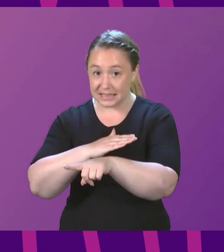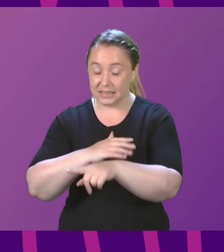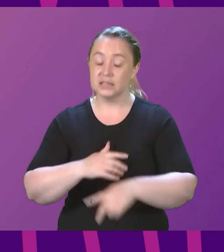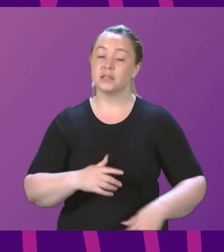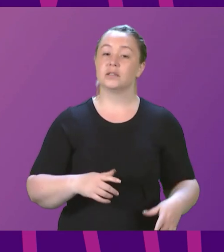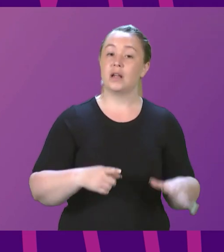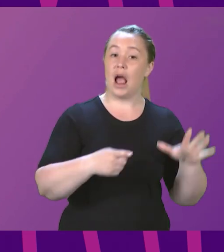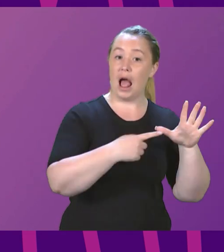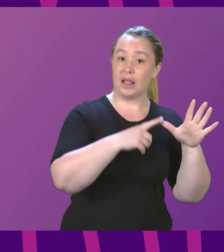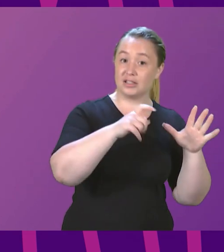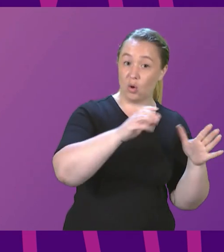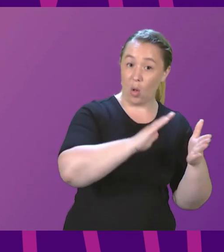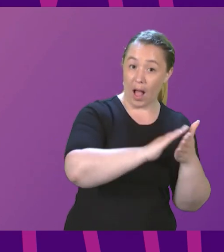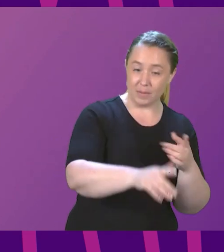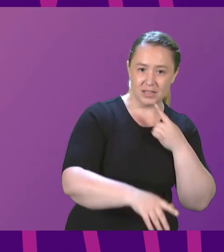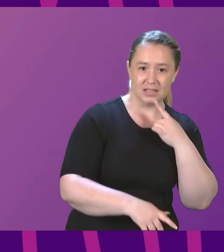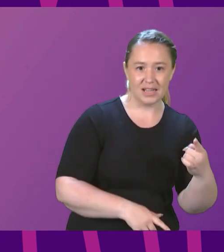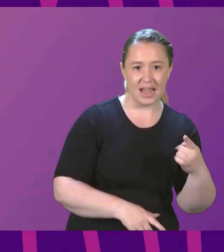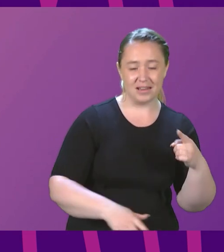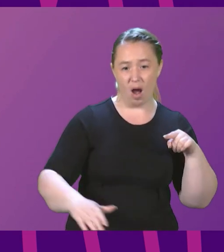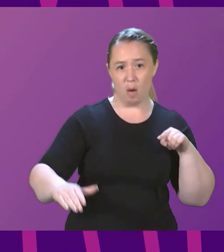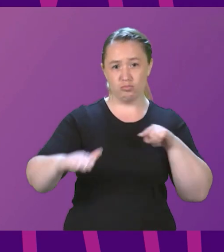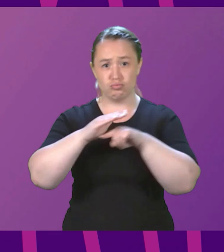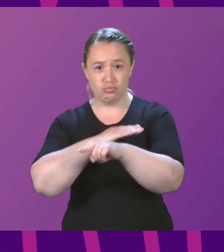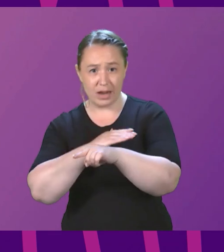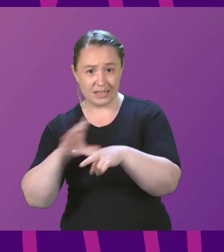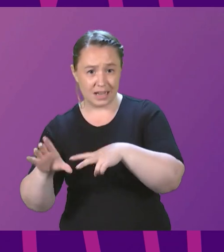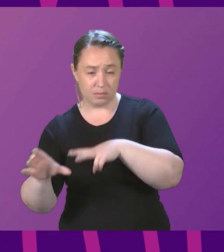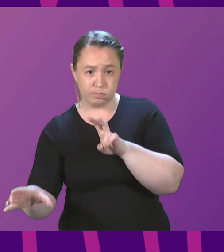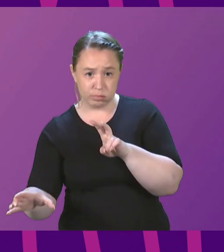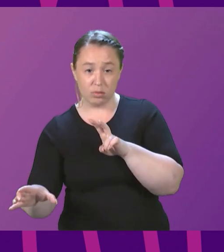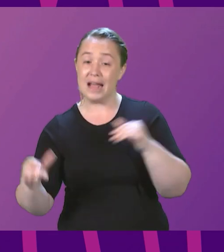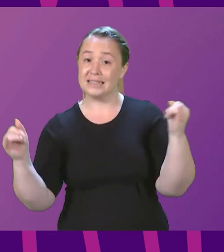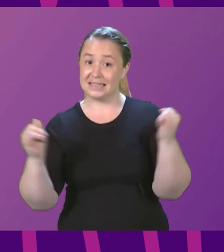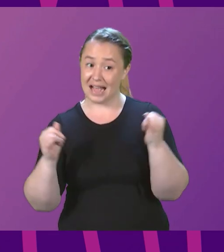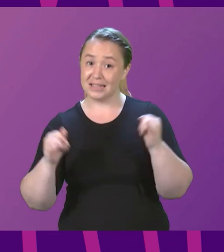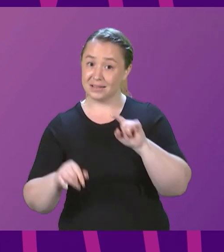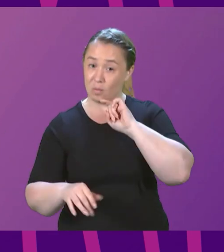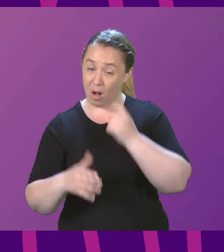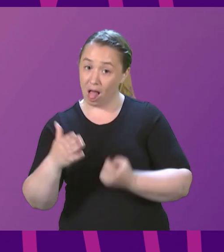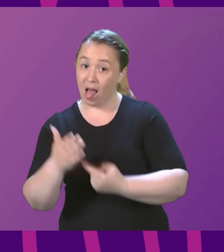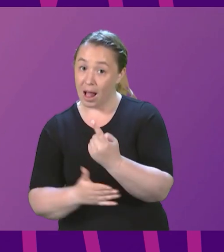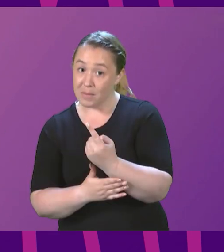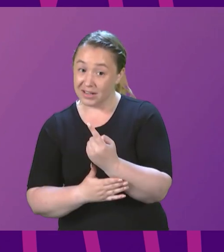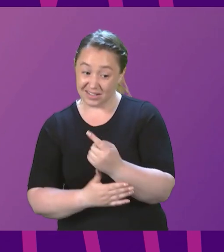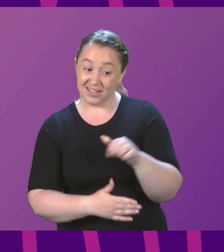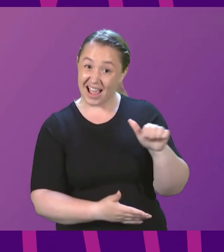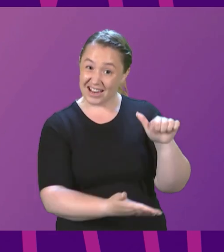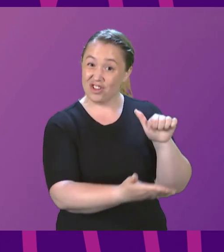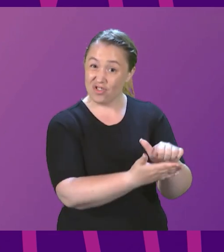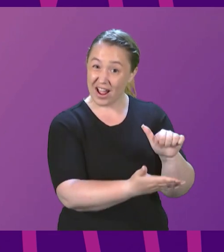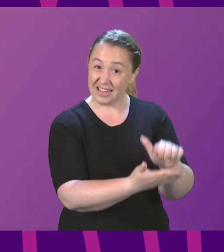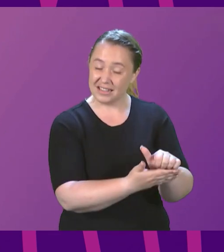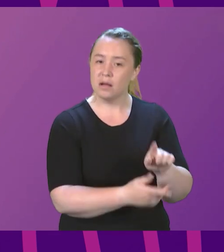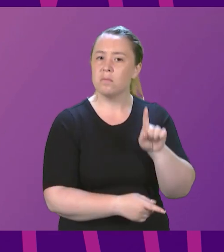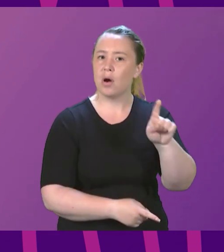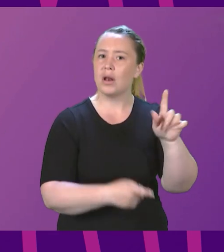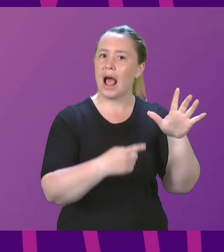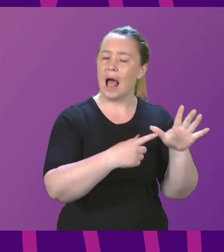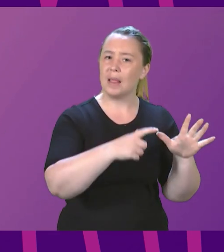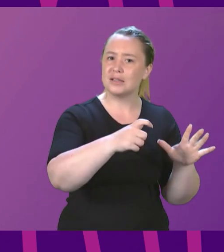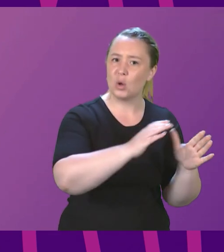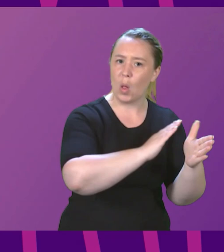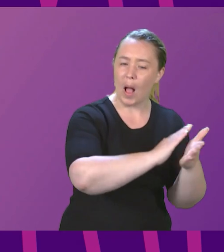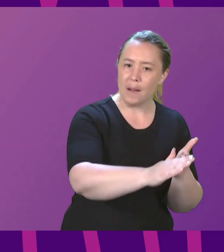Brexit would be a disaster. And so it is now proving. But the difference between Alex Cole-Hamilton and I is this party no